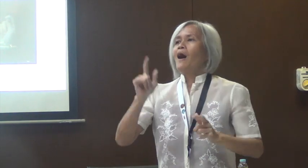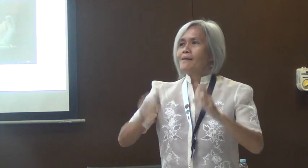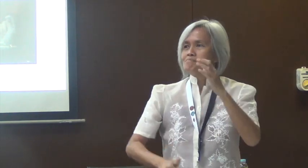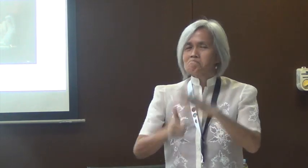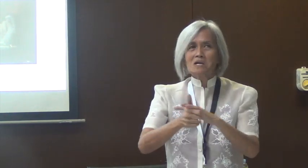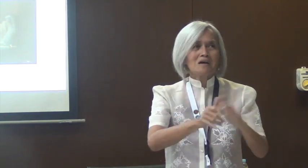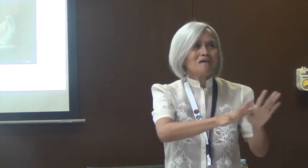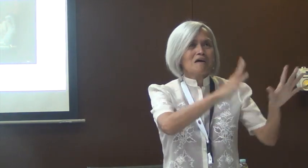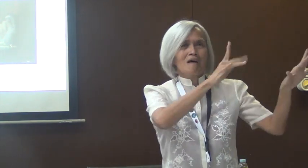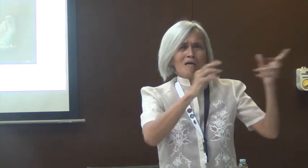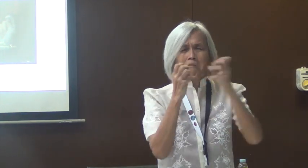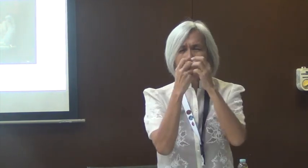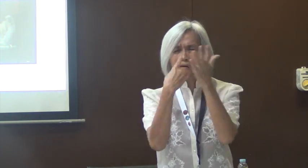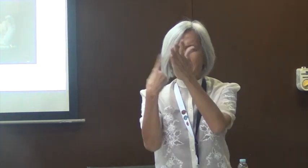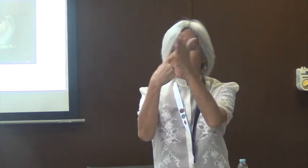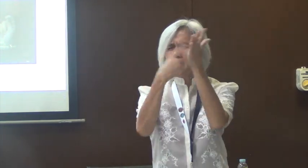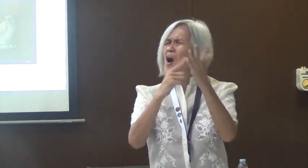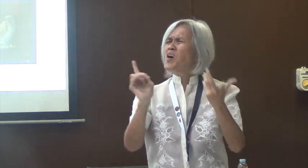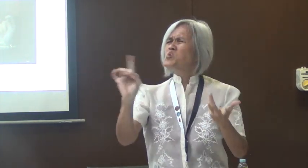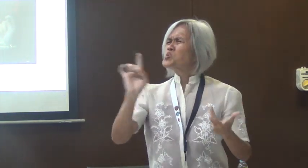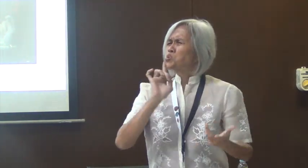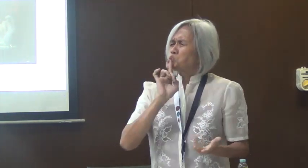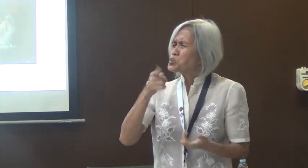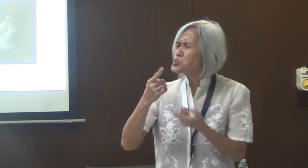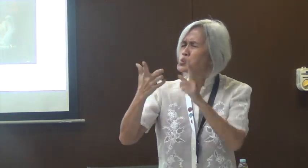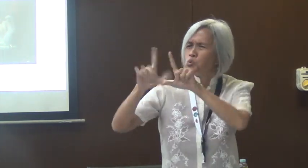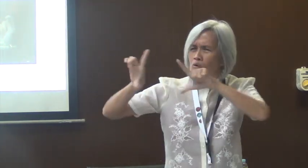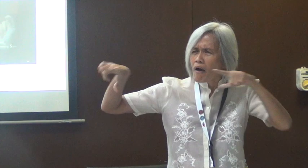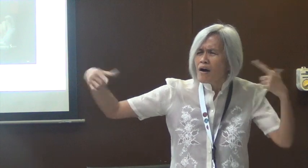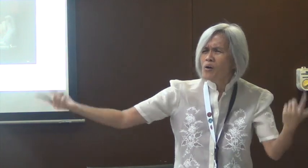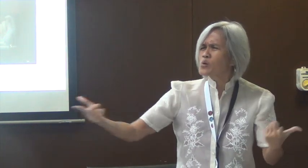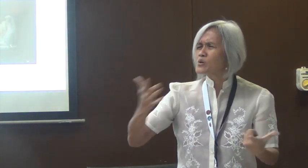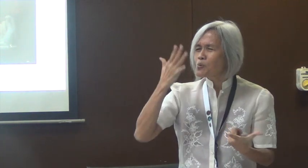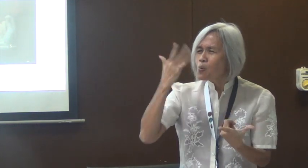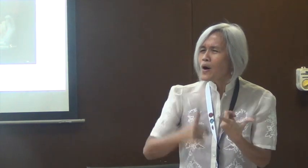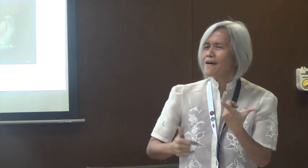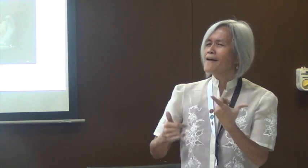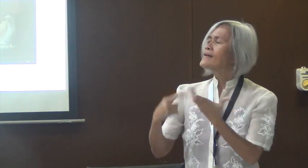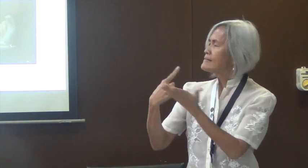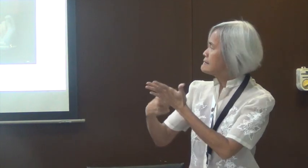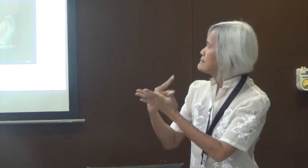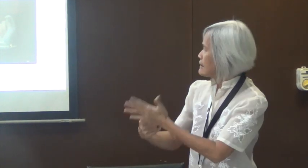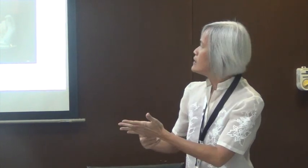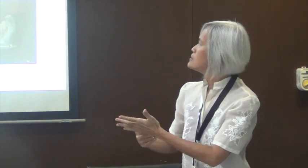books that I talked about earlier. We attended different discussions about language,